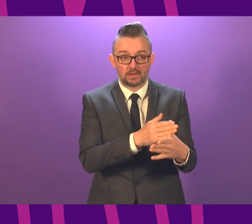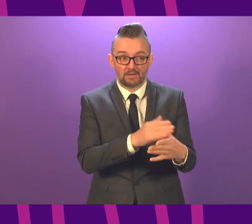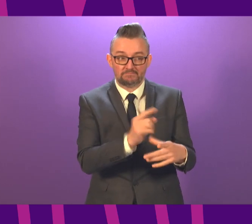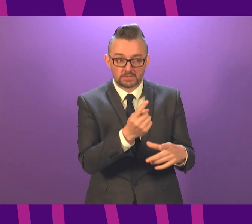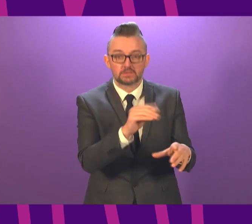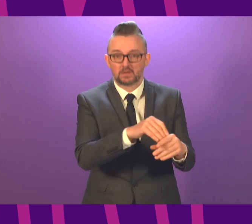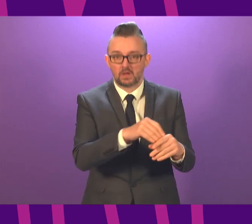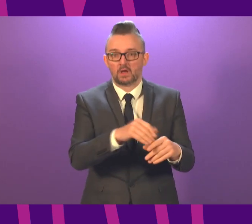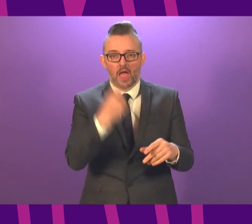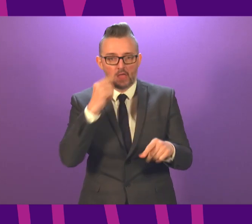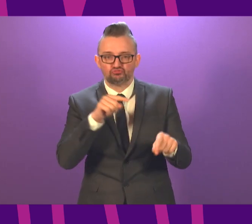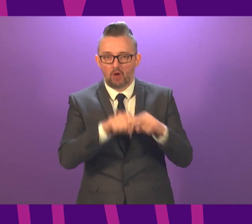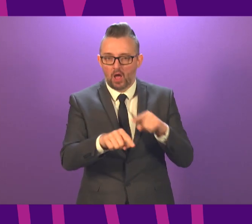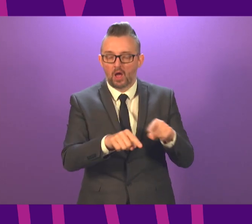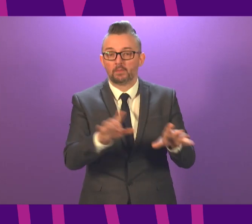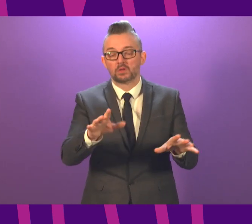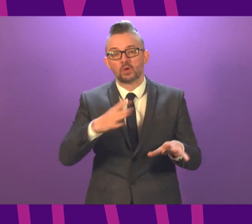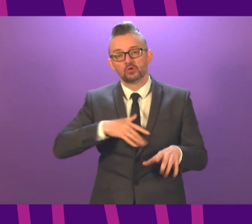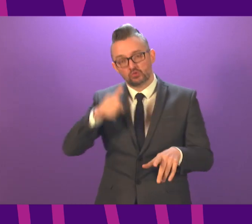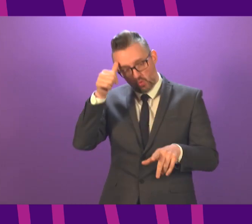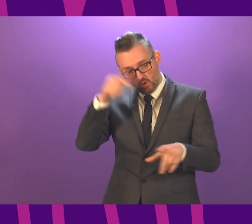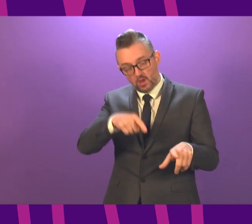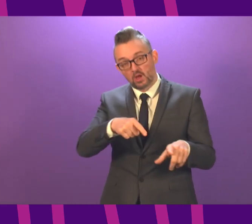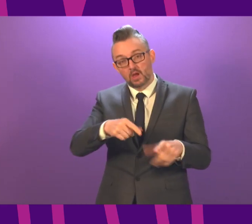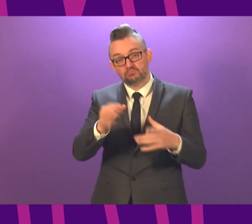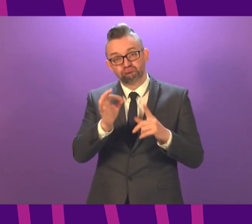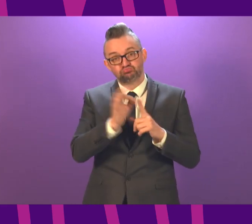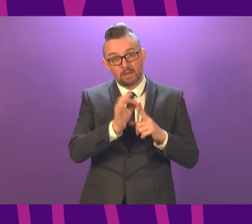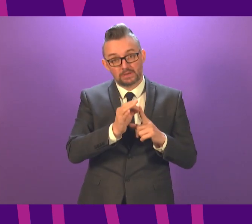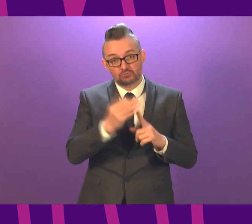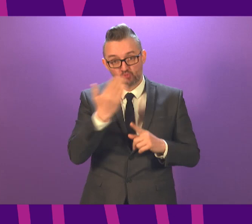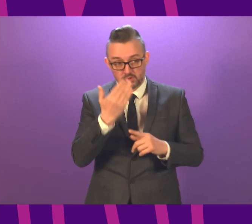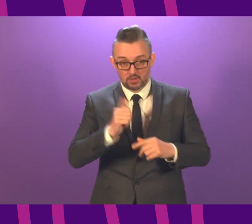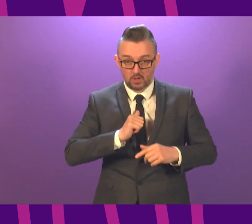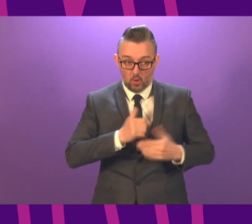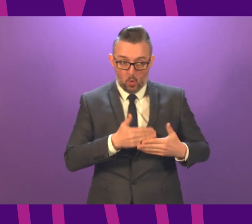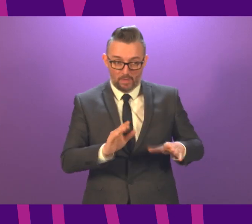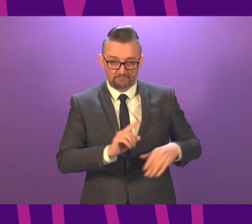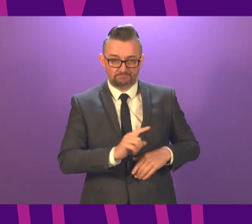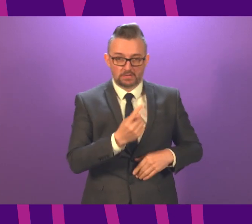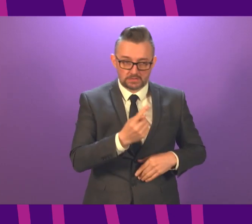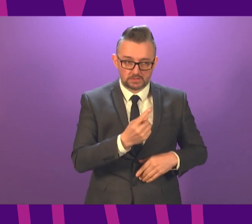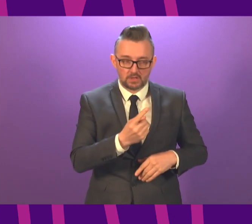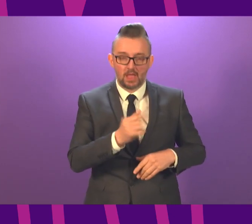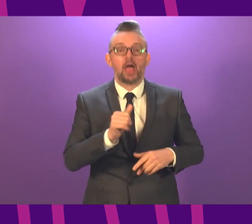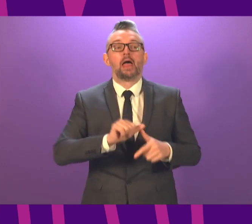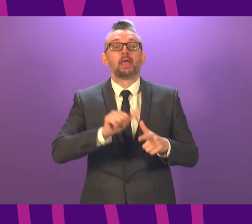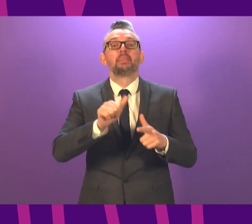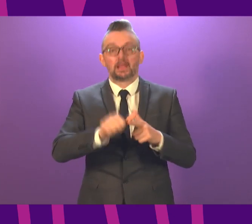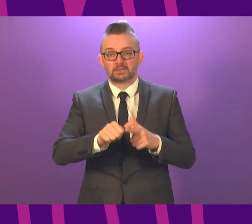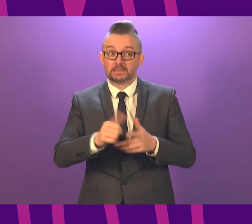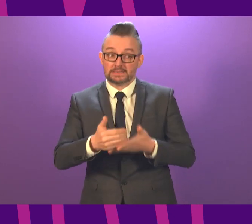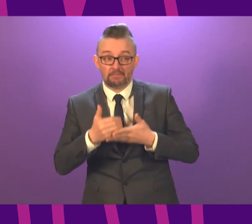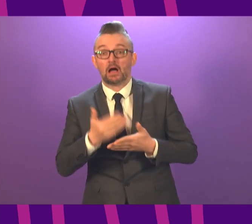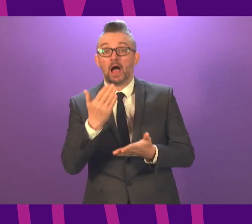Obviously, one of the things we will be looking at is whether primary schools could come back even before we felt it safe to bring secondary schools back,